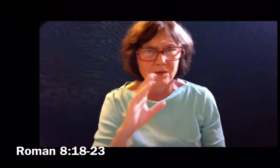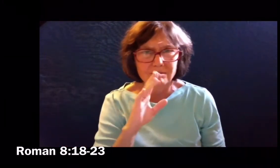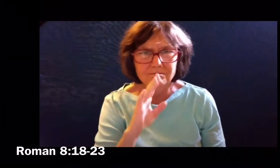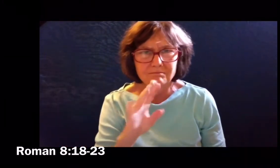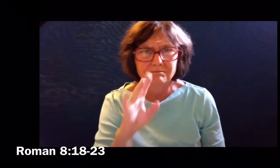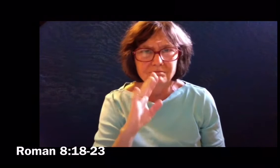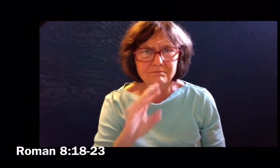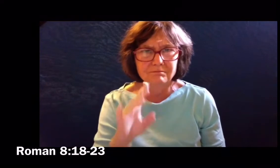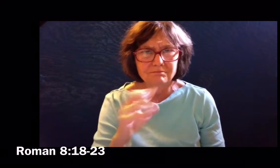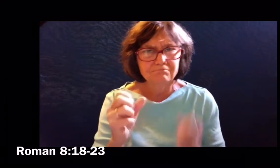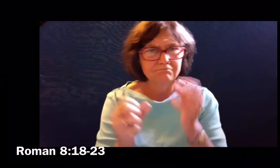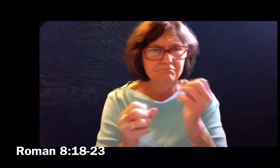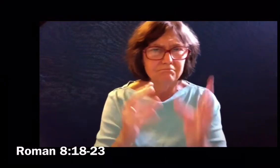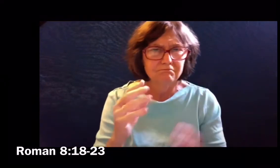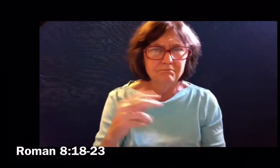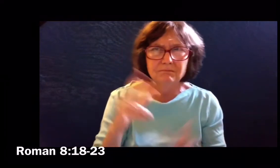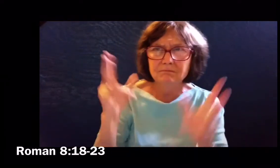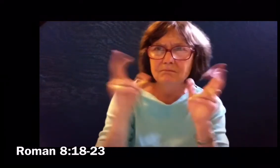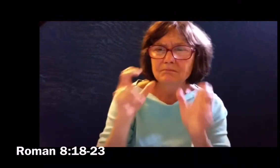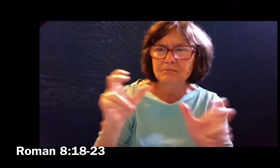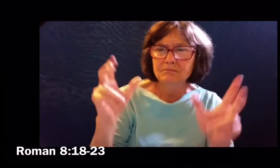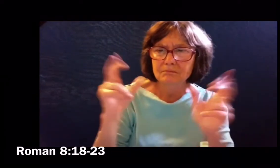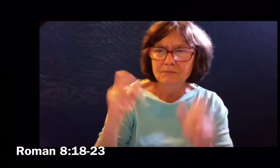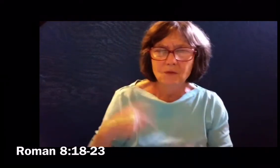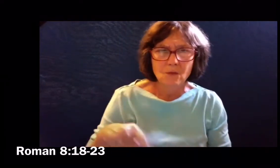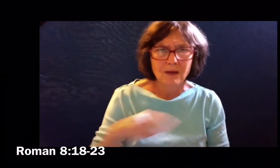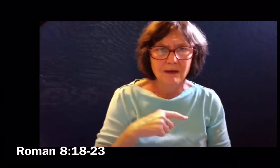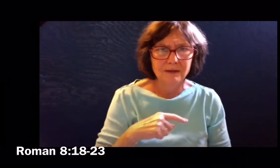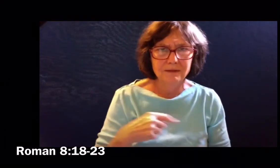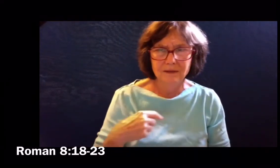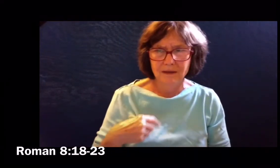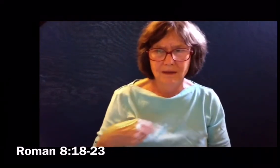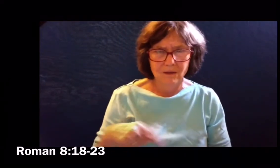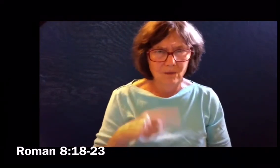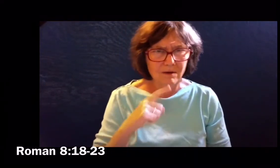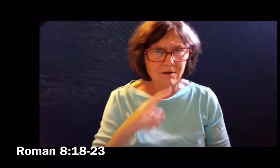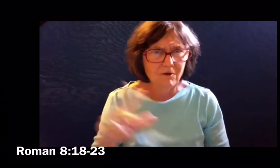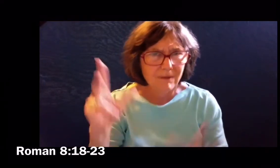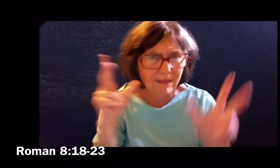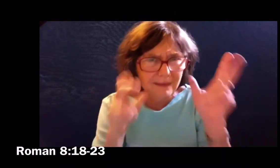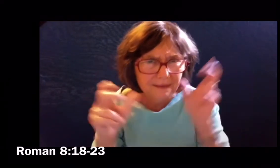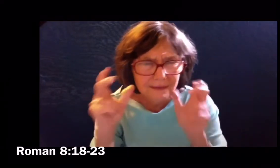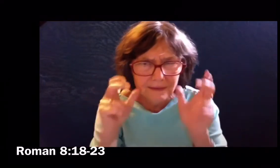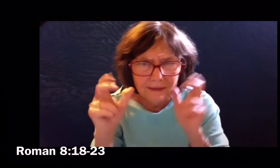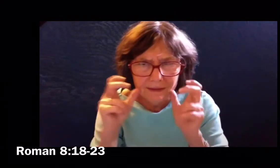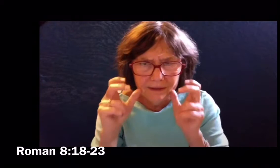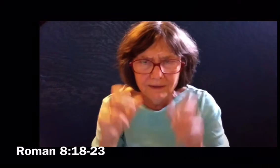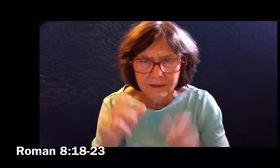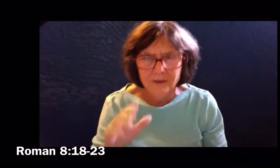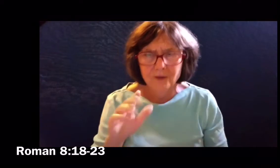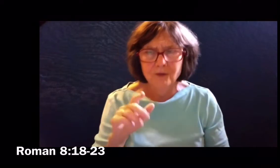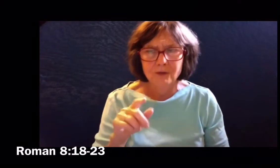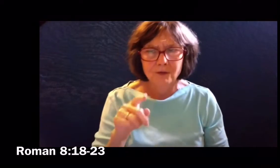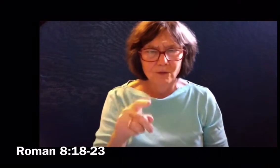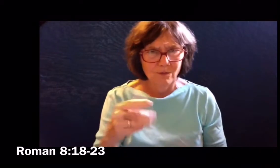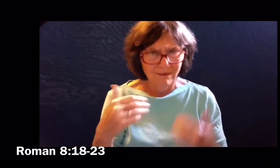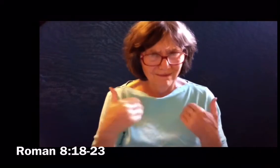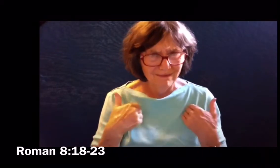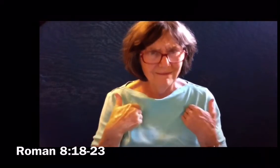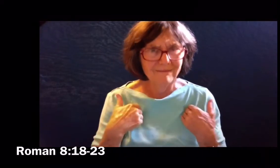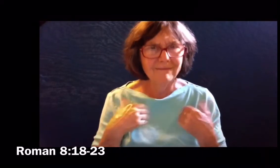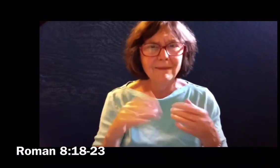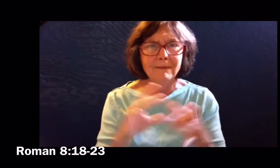Lord, speak to us. We are listening. You have the message